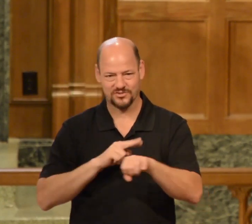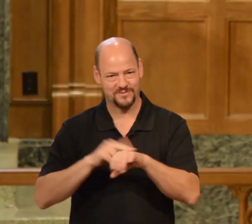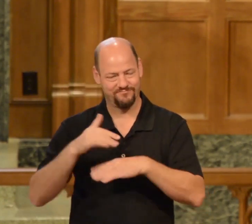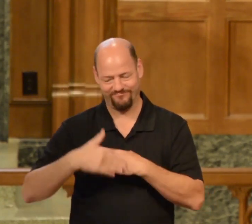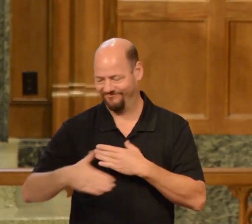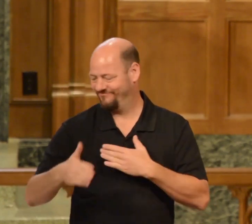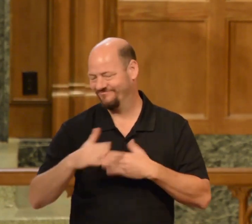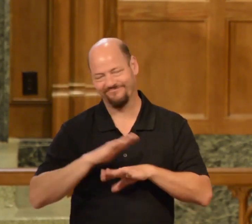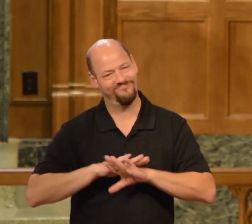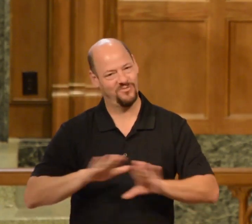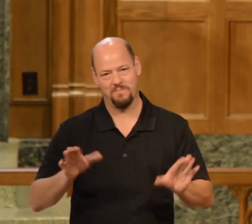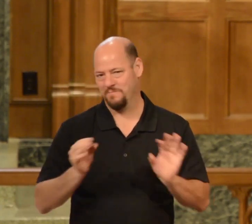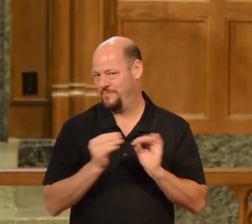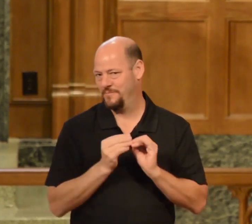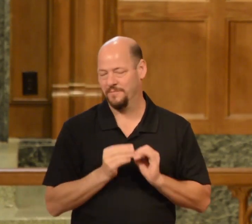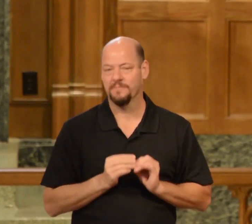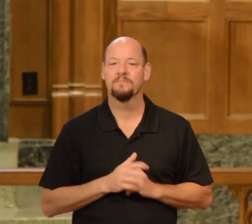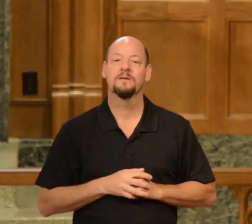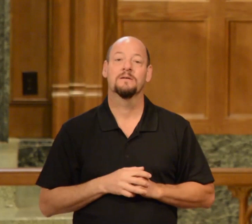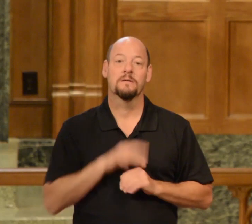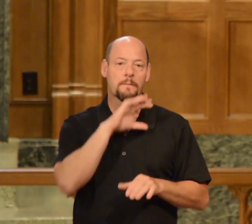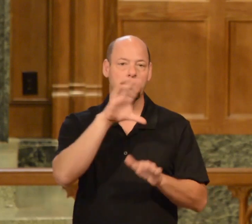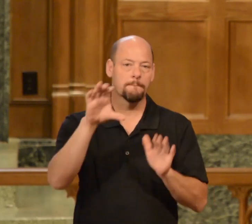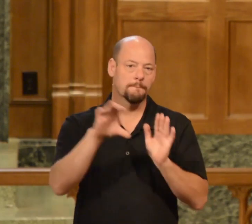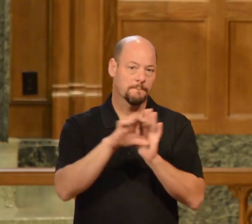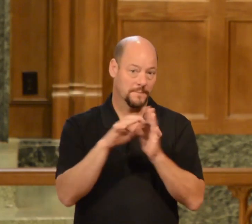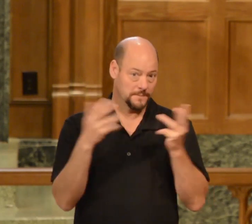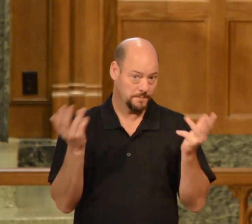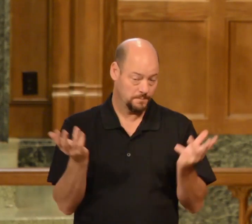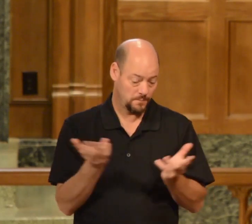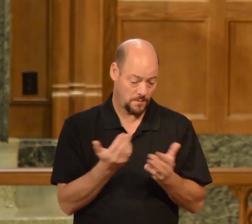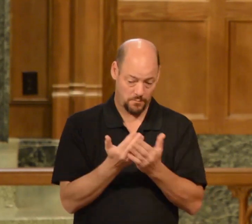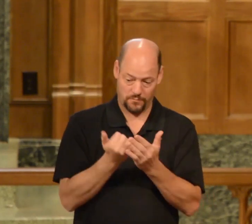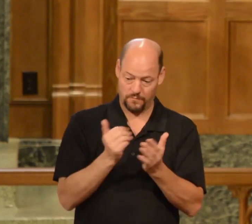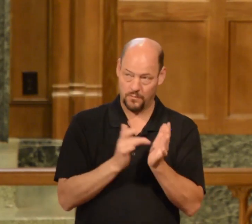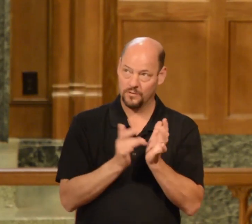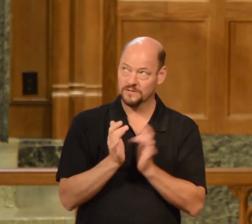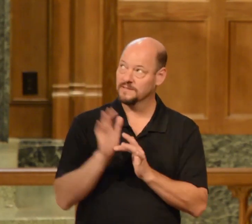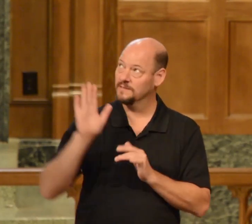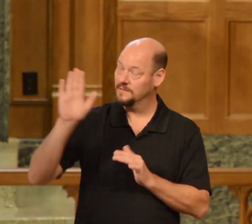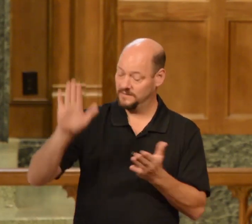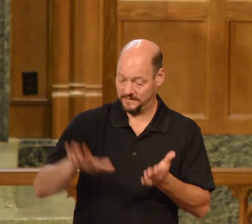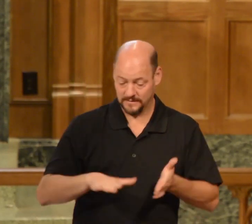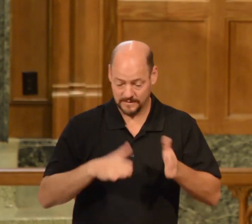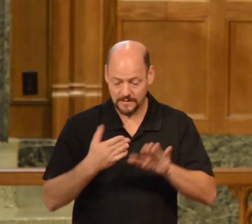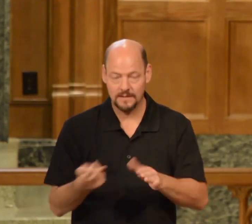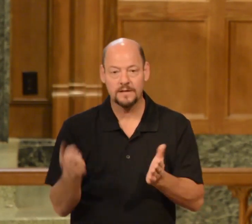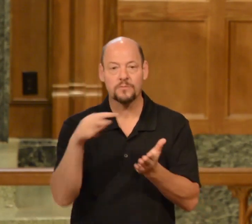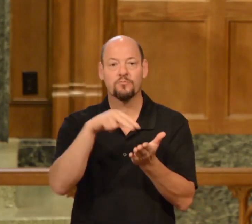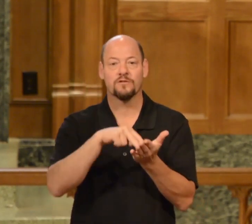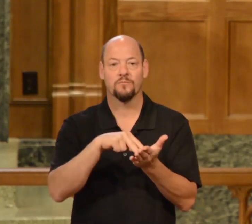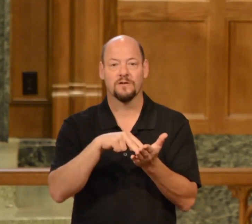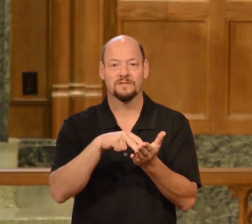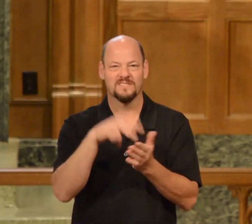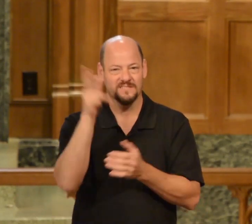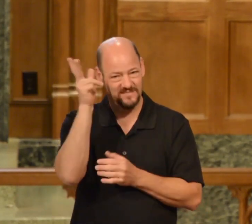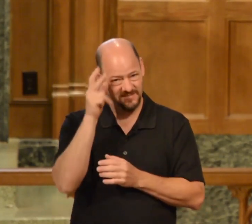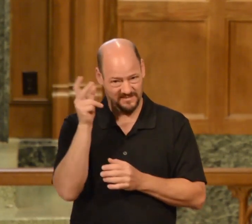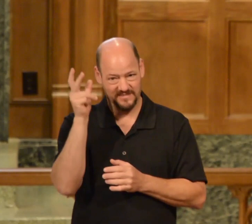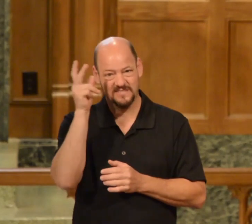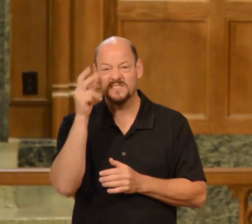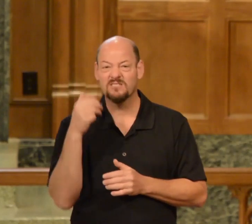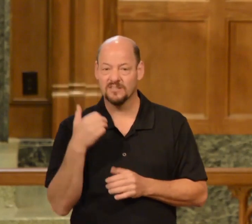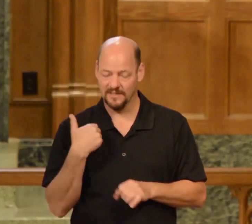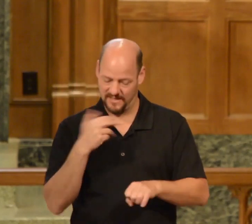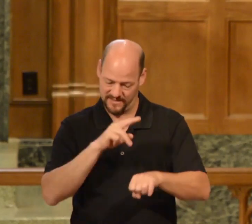In other words, the picture is before the death and resurrection of Jesus, the devil has the